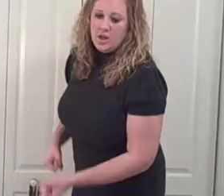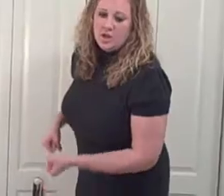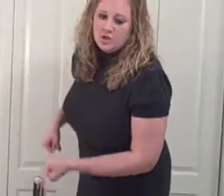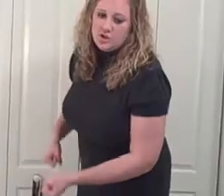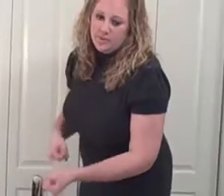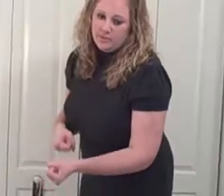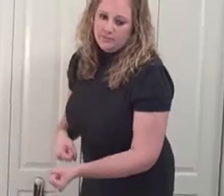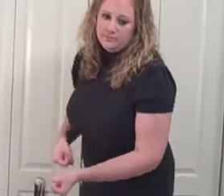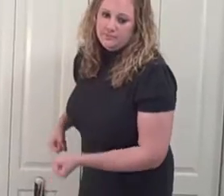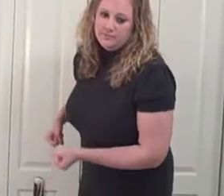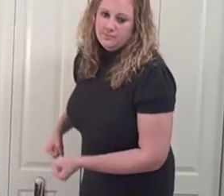Shovel.